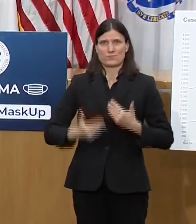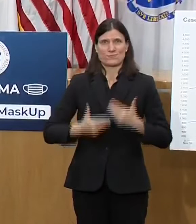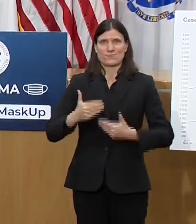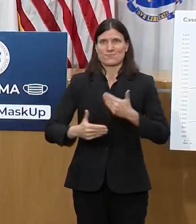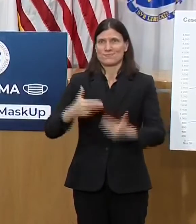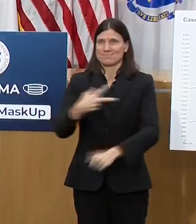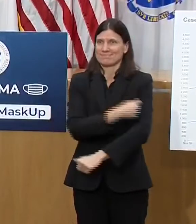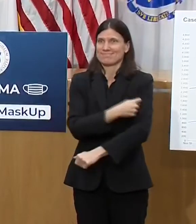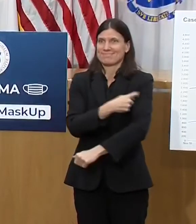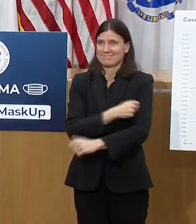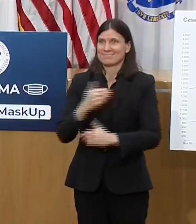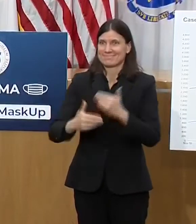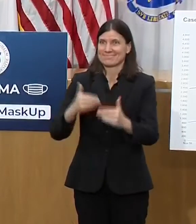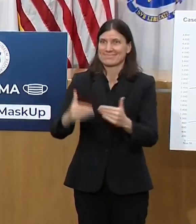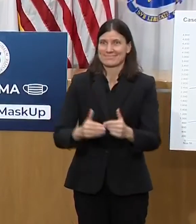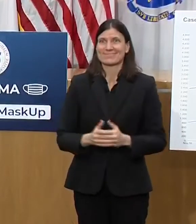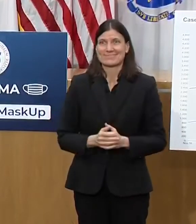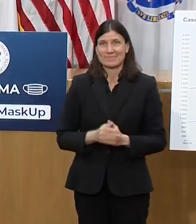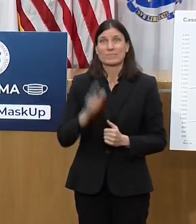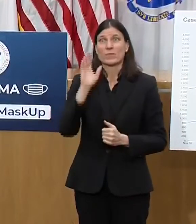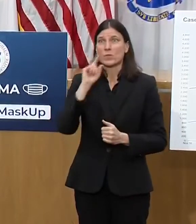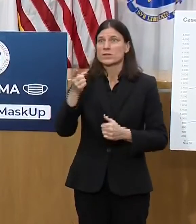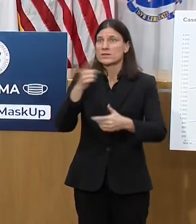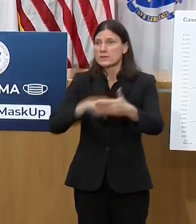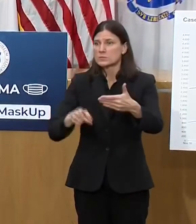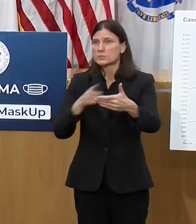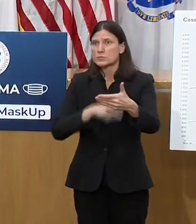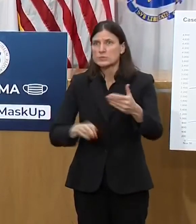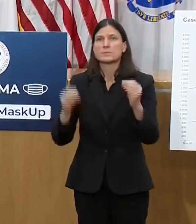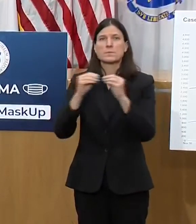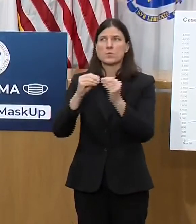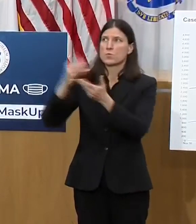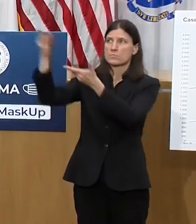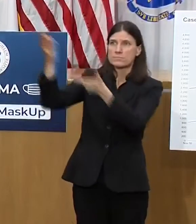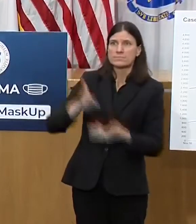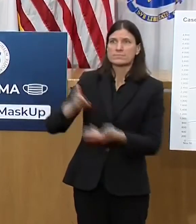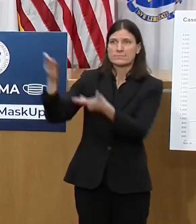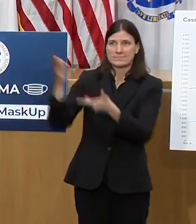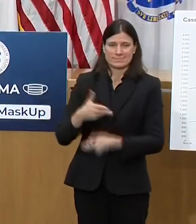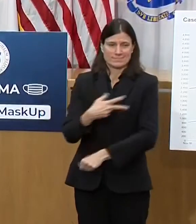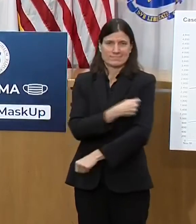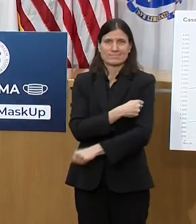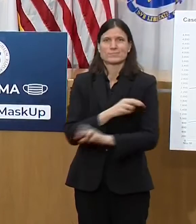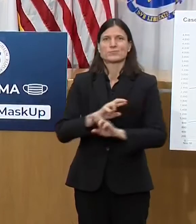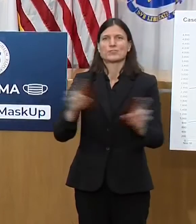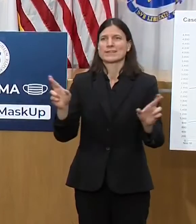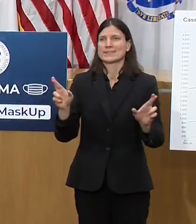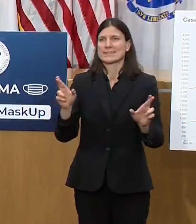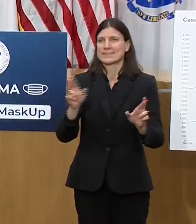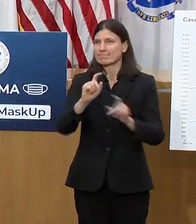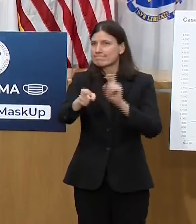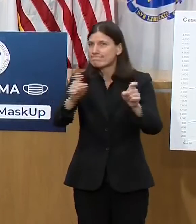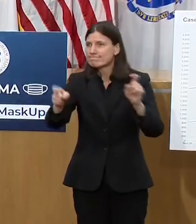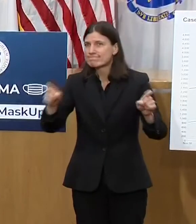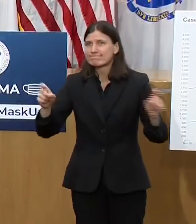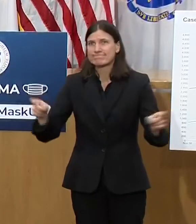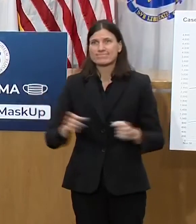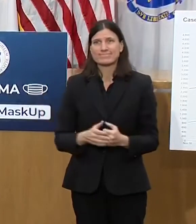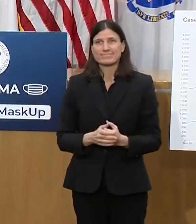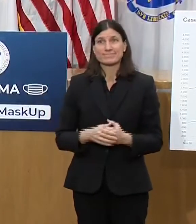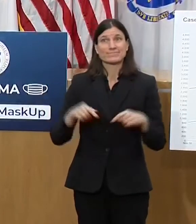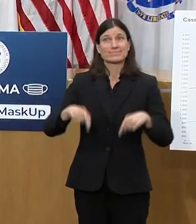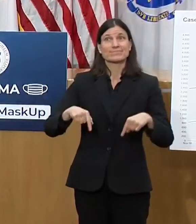to rise before the end of December. And yesterday, the first resident of Massachusetts received a COVID-19